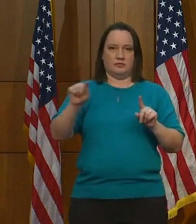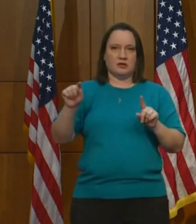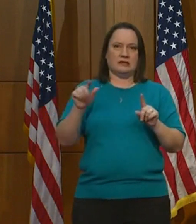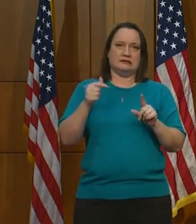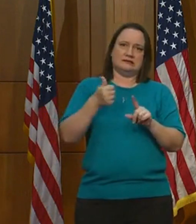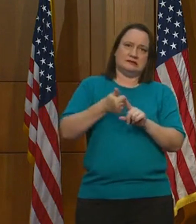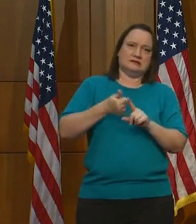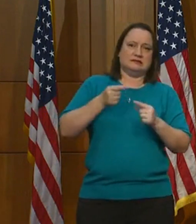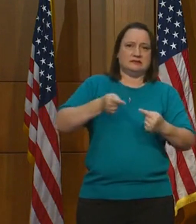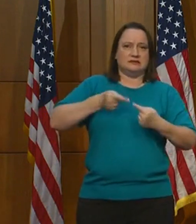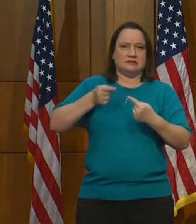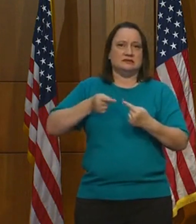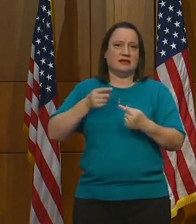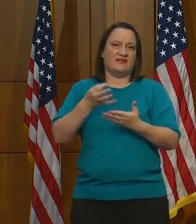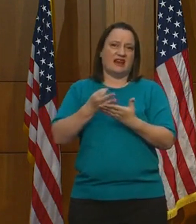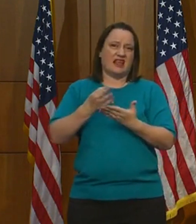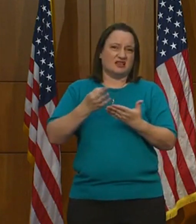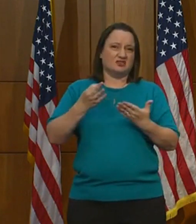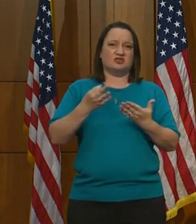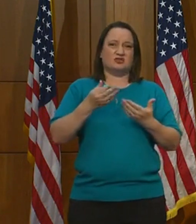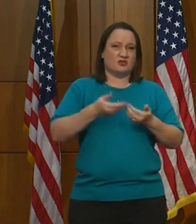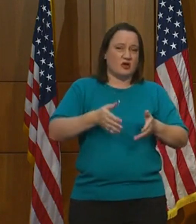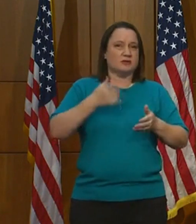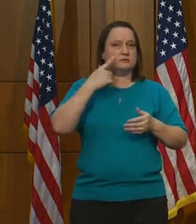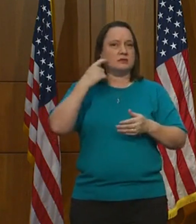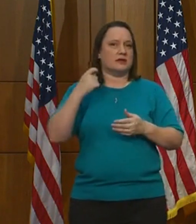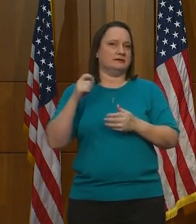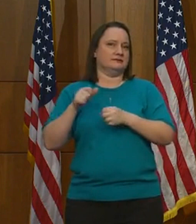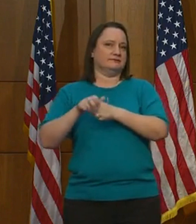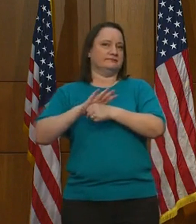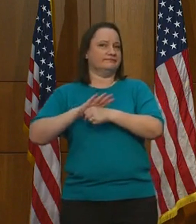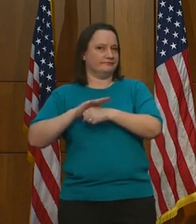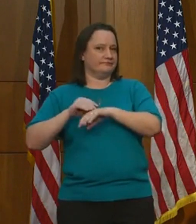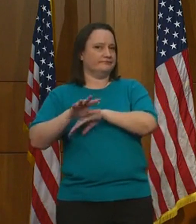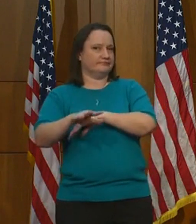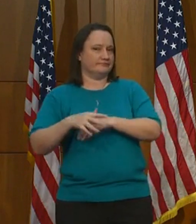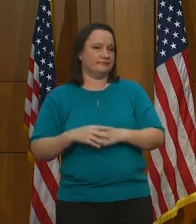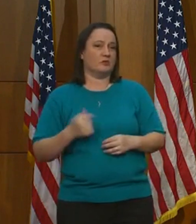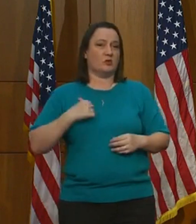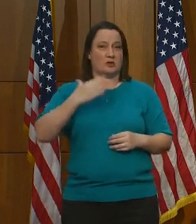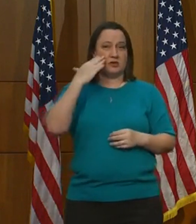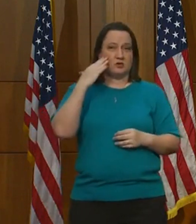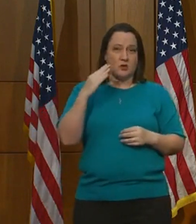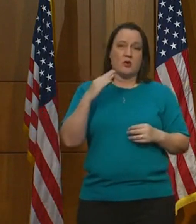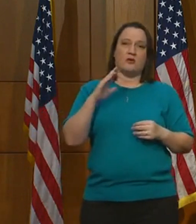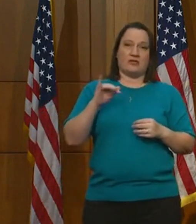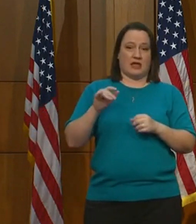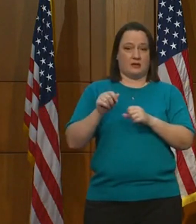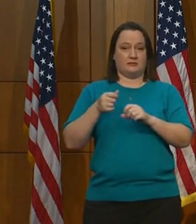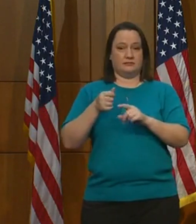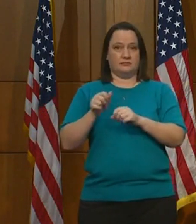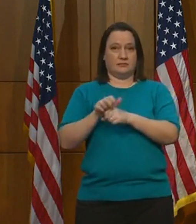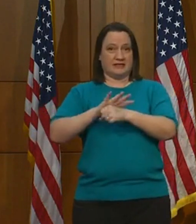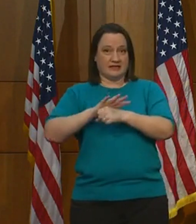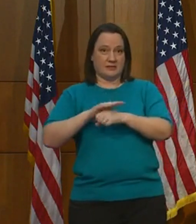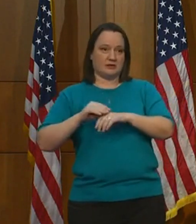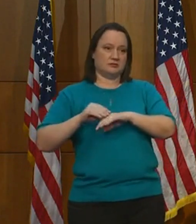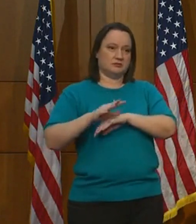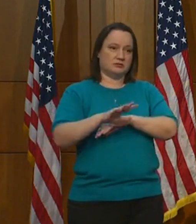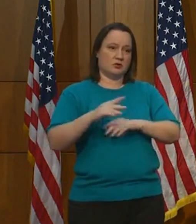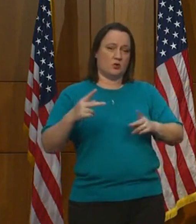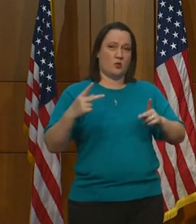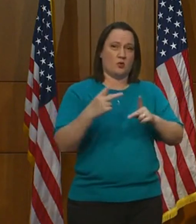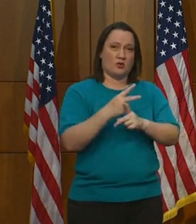instability due to the pandemic. Because we know the pandemic is having a disproportionate health and financial